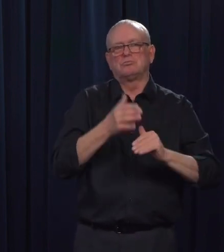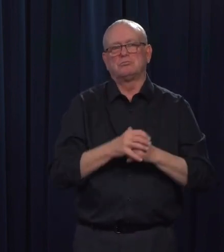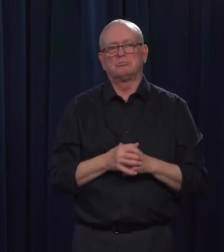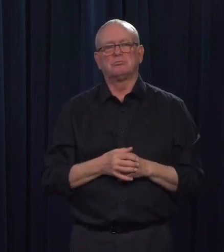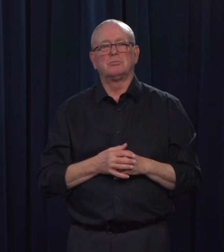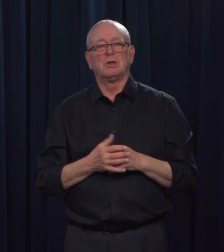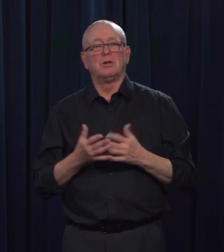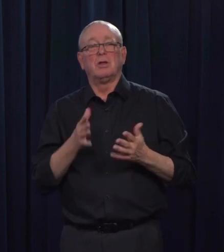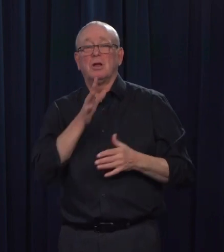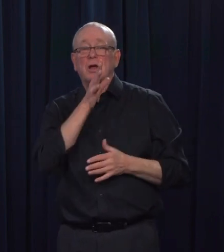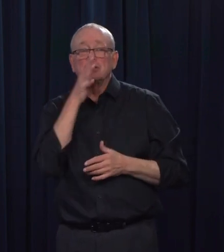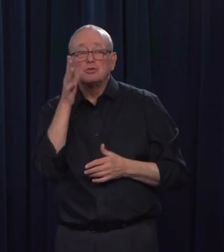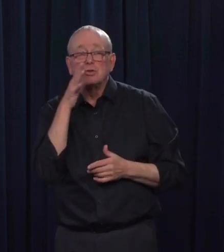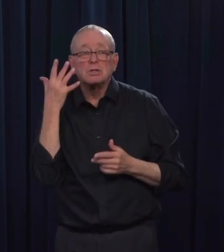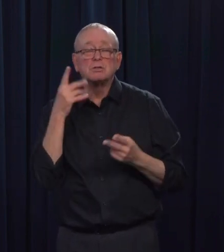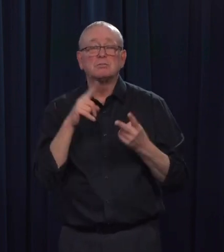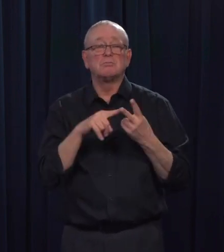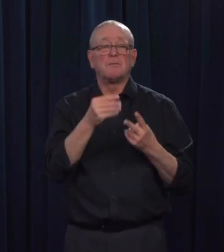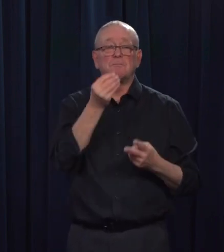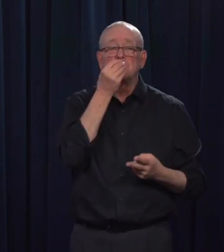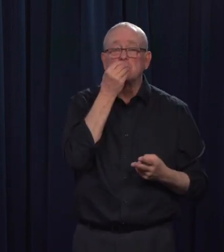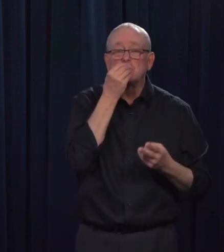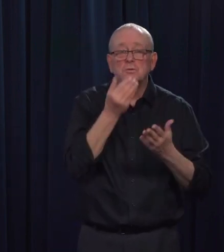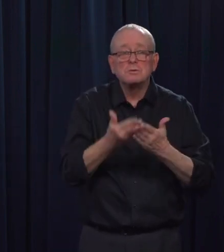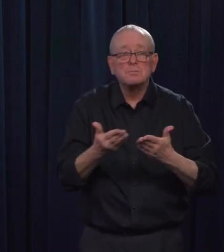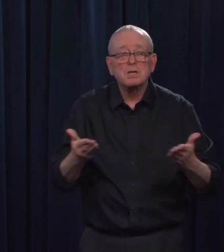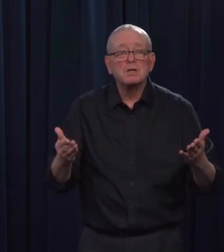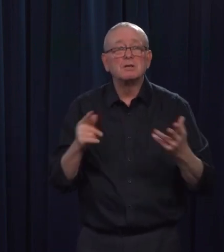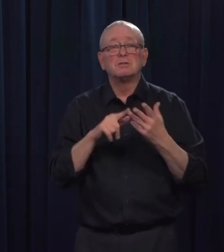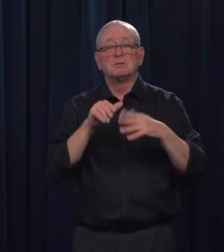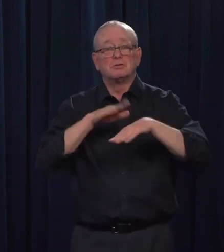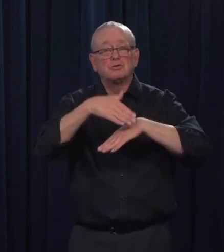food network, food supply chain, would, would remain open.